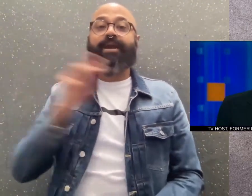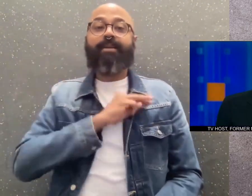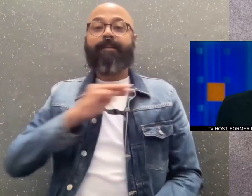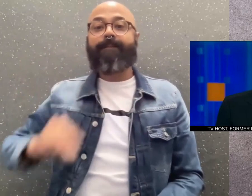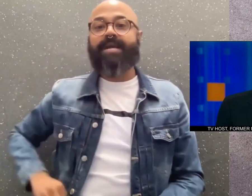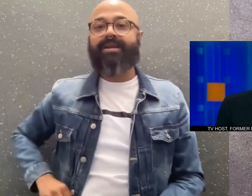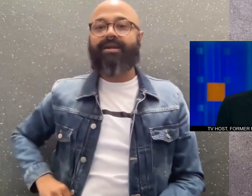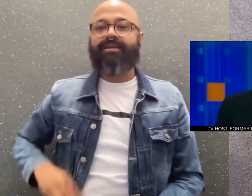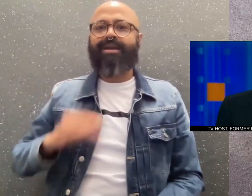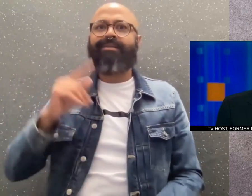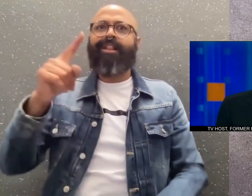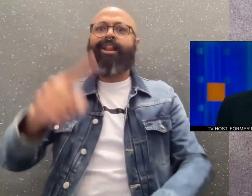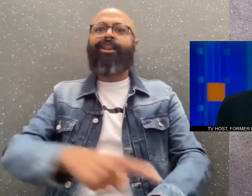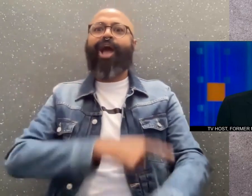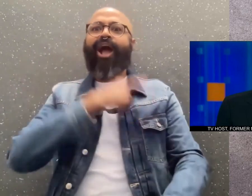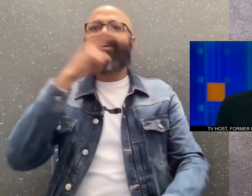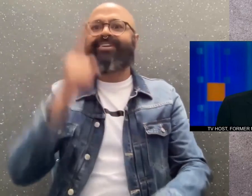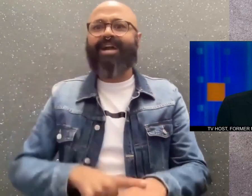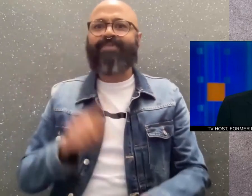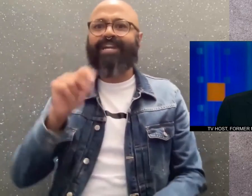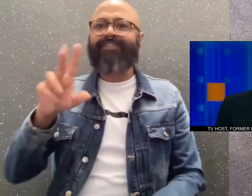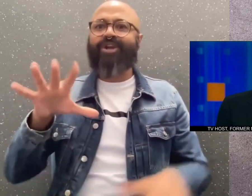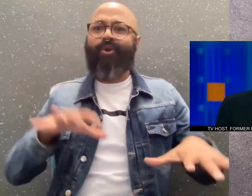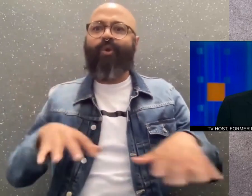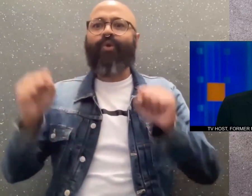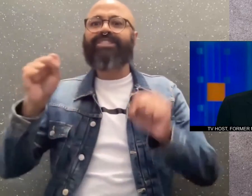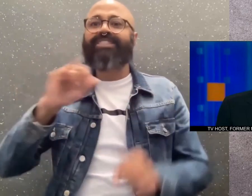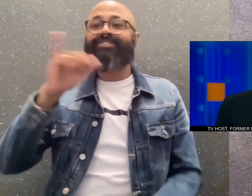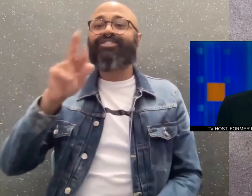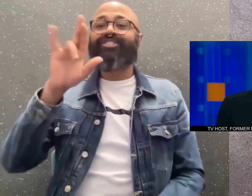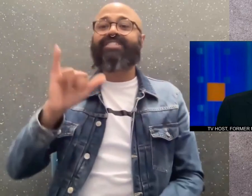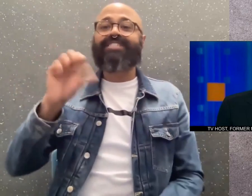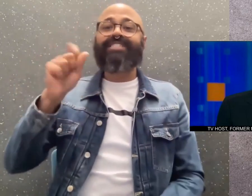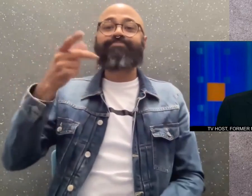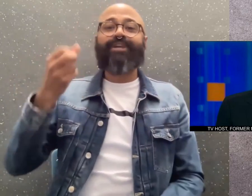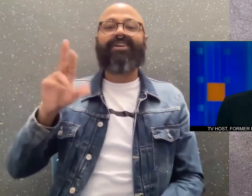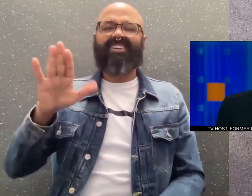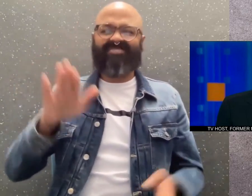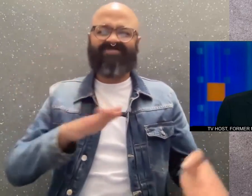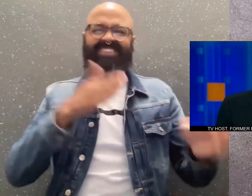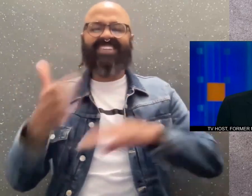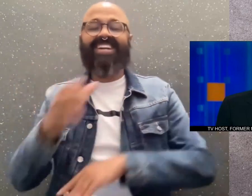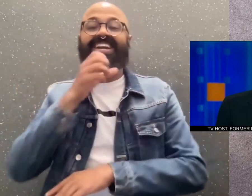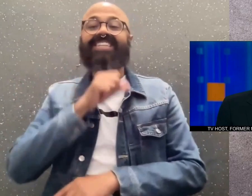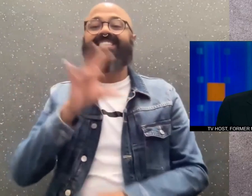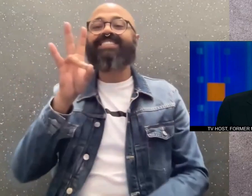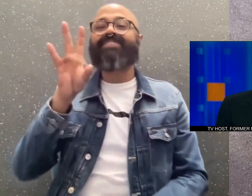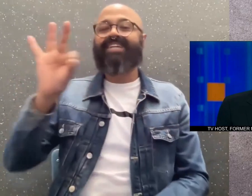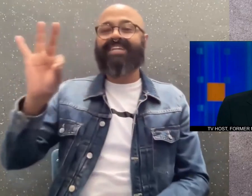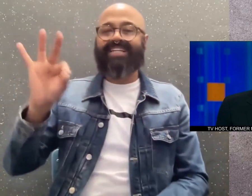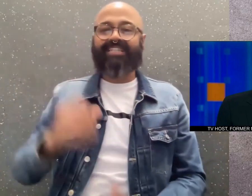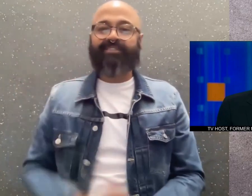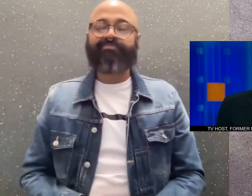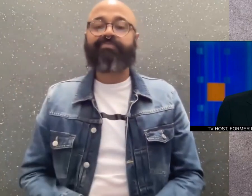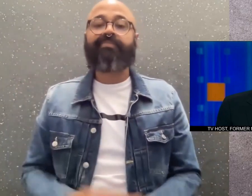Former Cincinnati mayor and longtime TV host Jerry Springer has died at the age of 79.